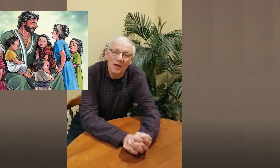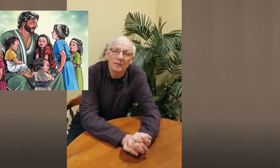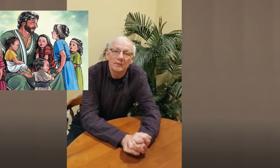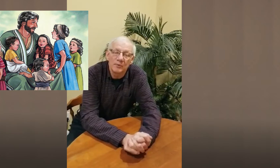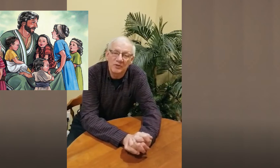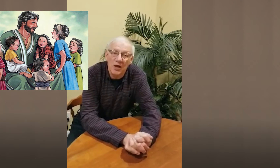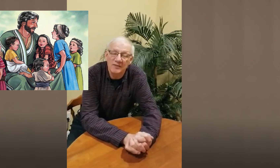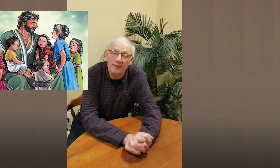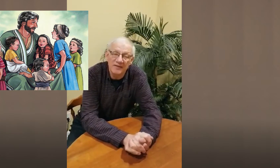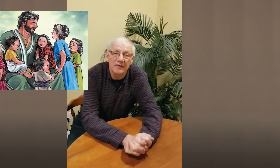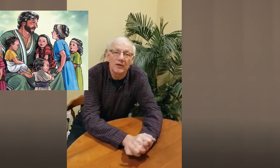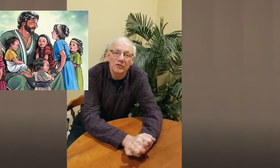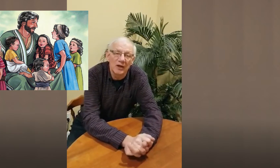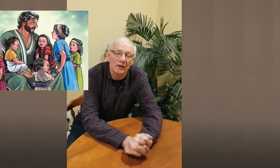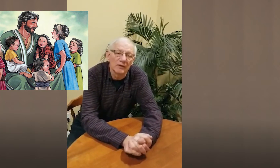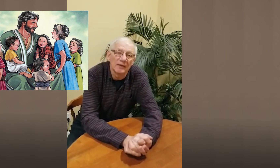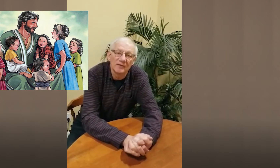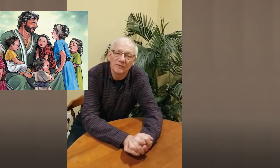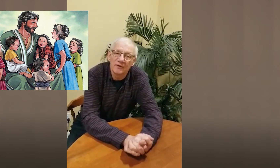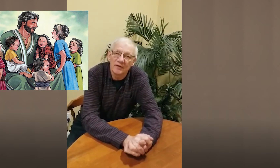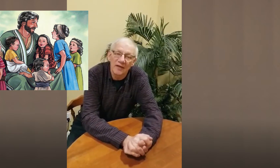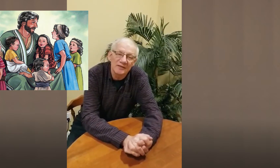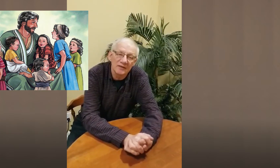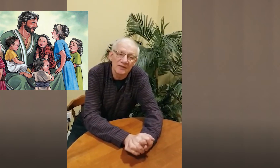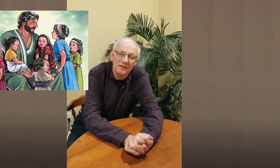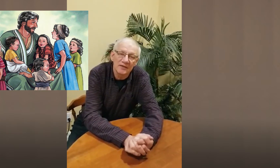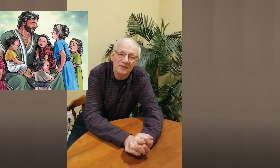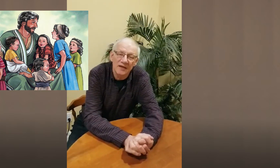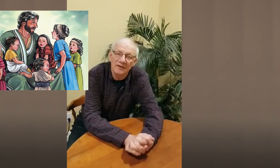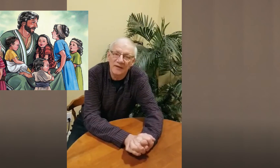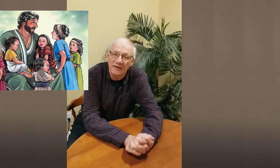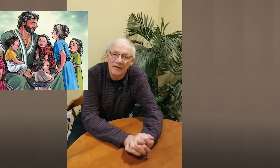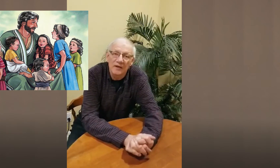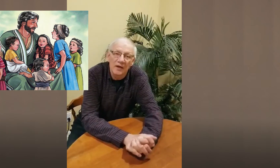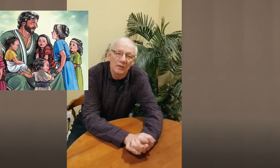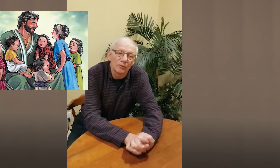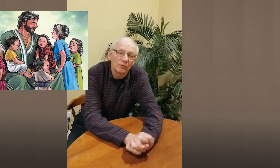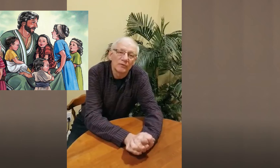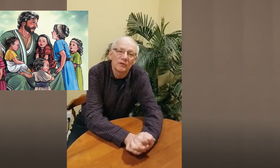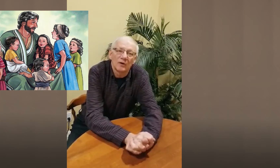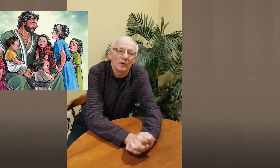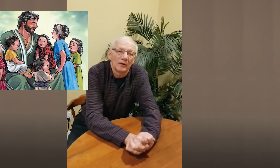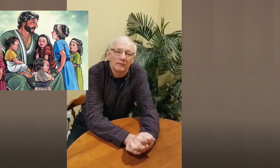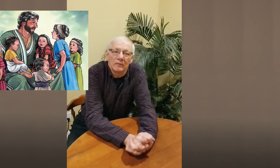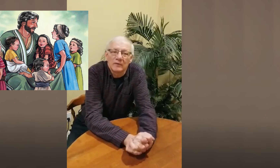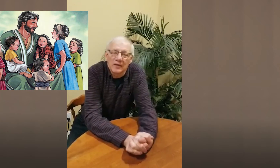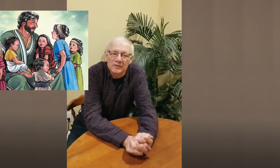puts god's blessing on the child and it's a very nice thing to see it's kind of like an approval or it's a